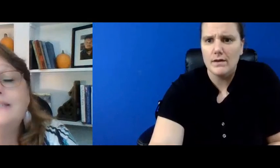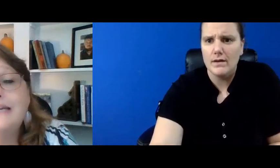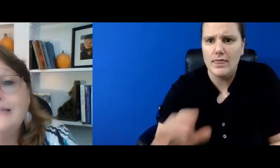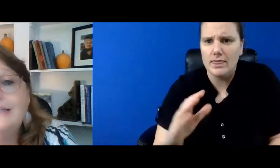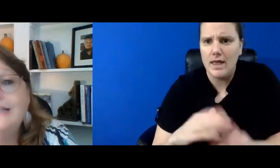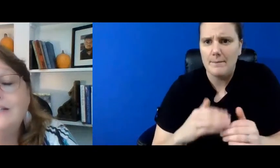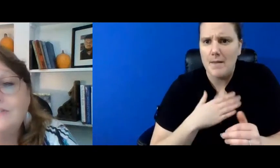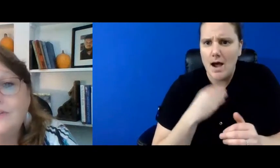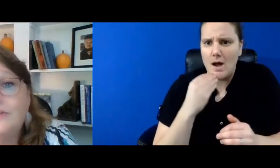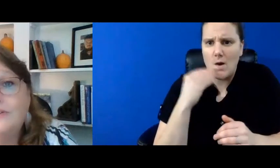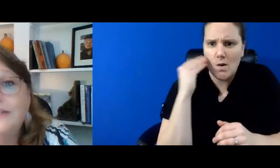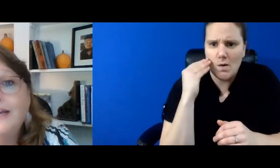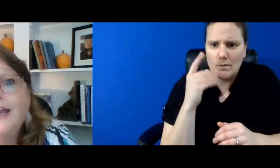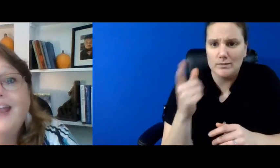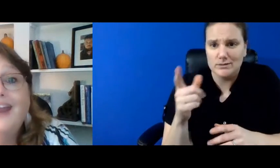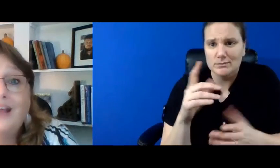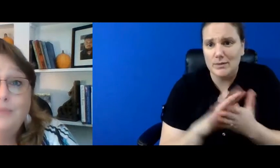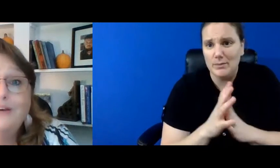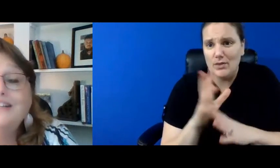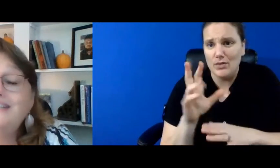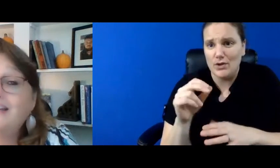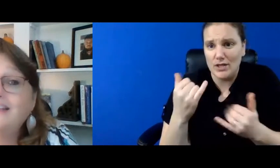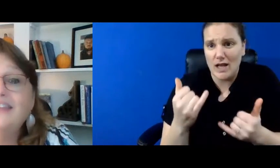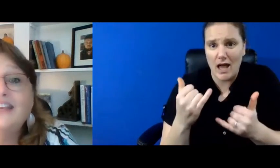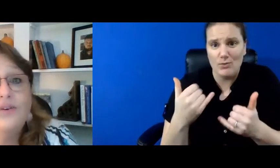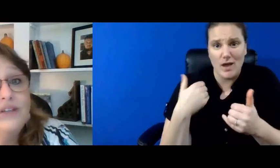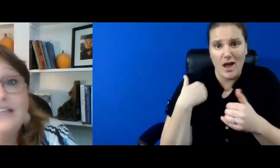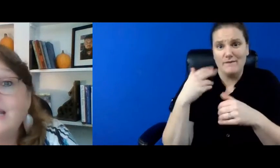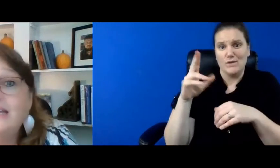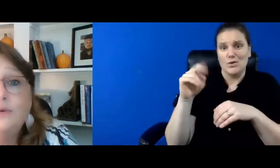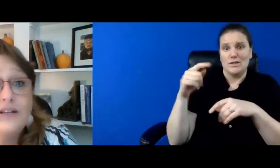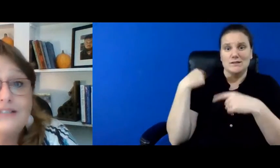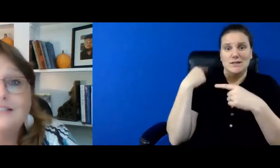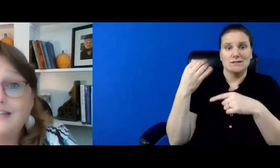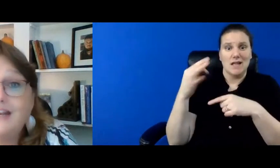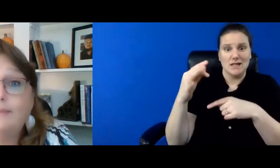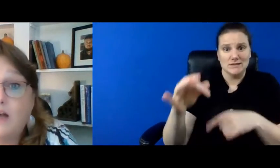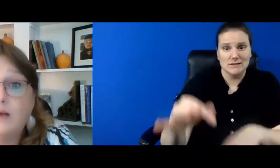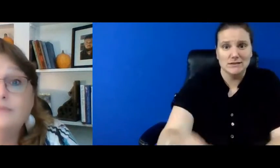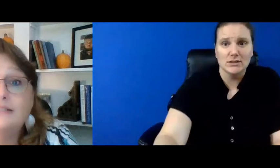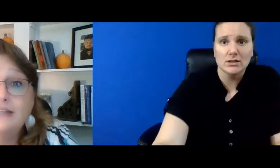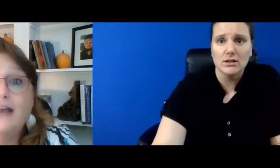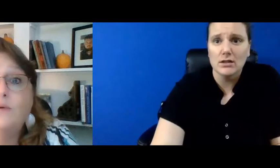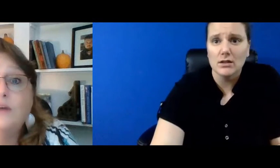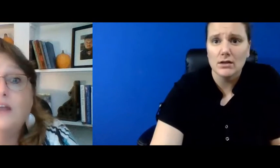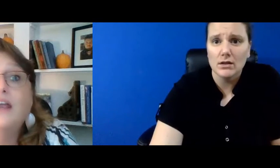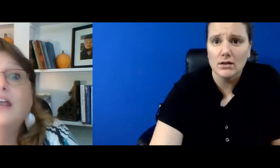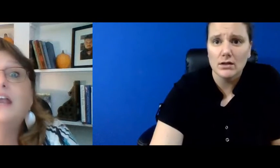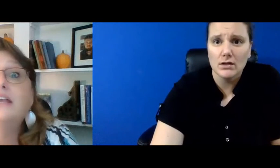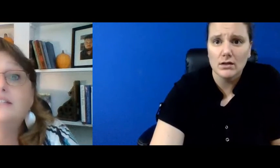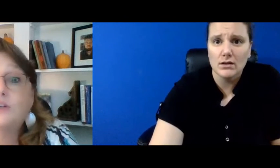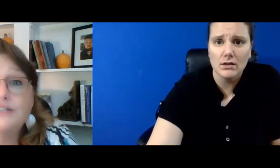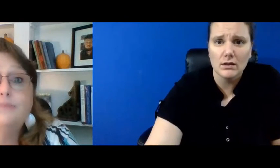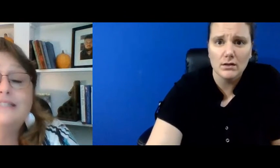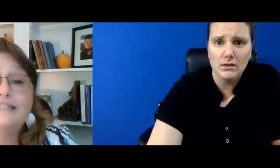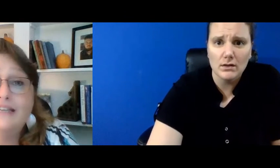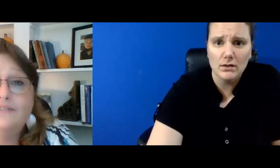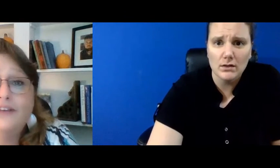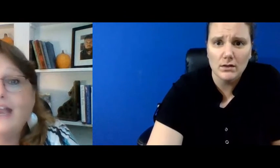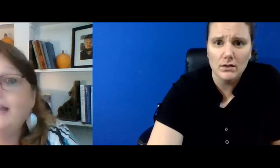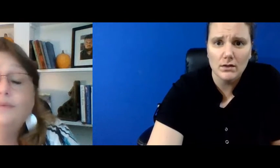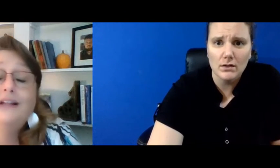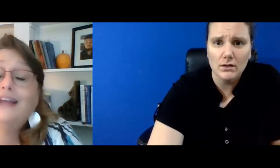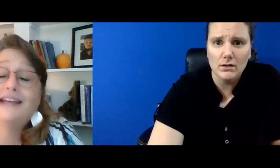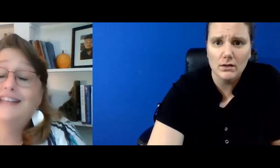since he was 19 years old and i'm here to tell you the only night he wants to stay at mom's now is christmas